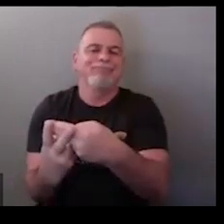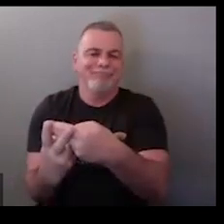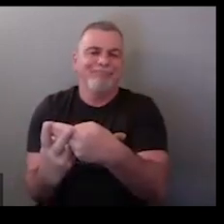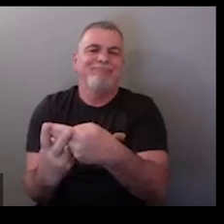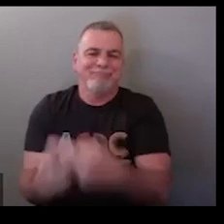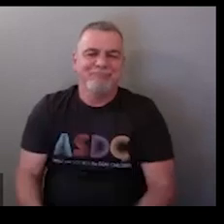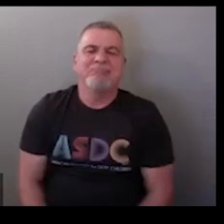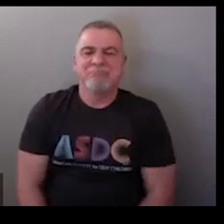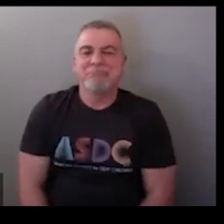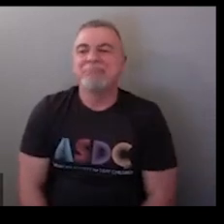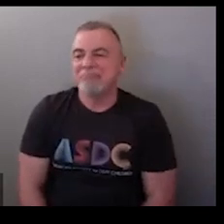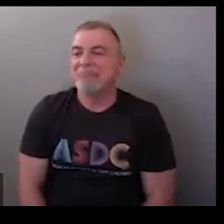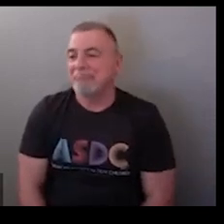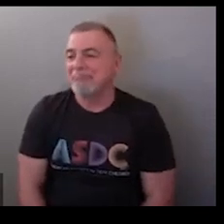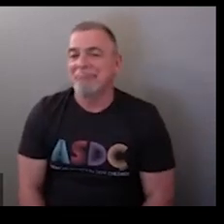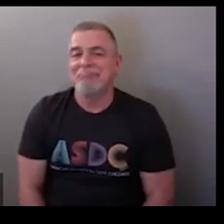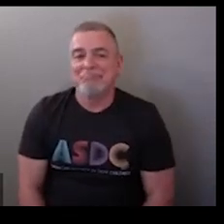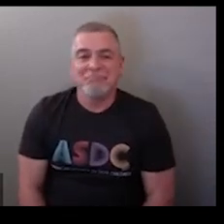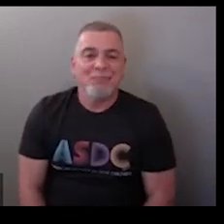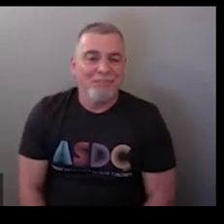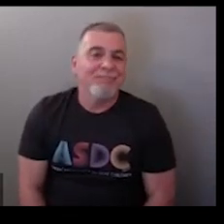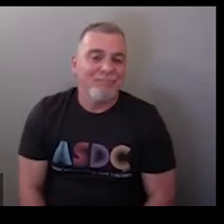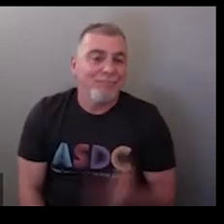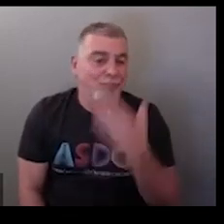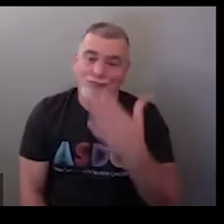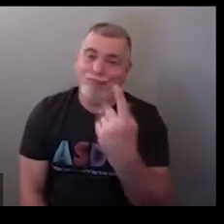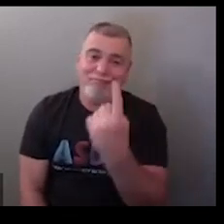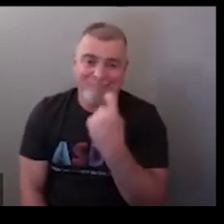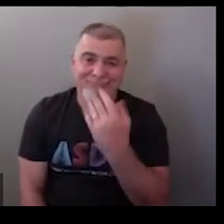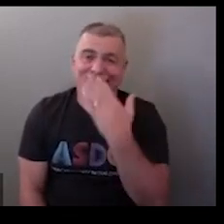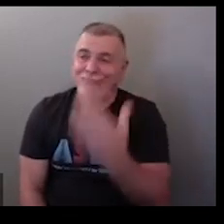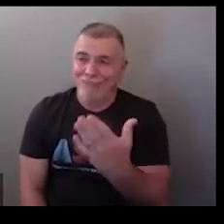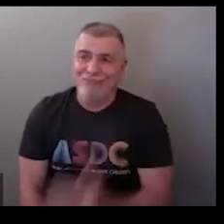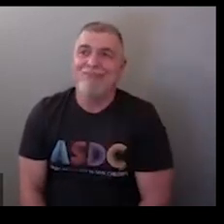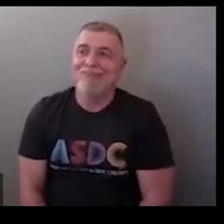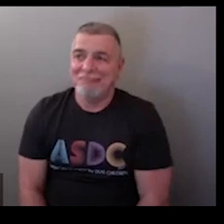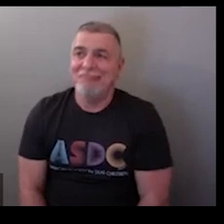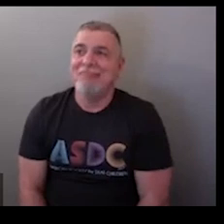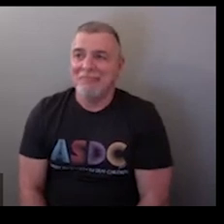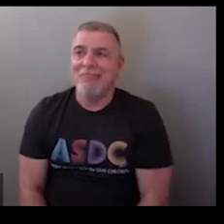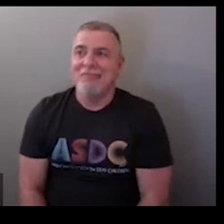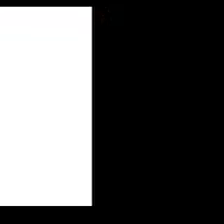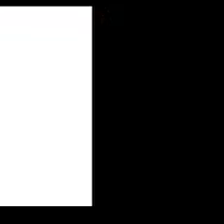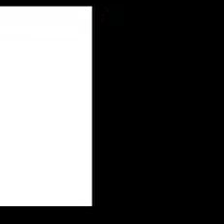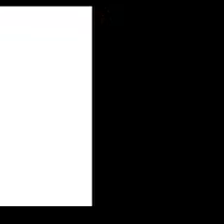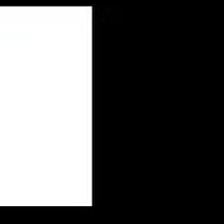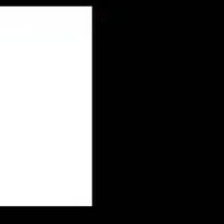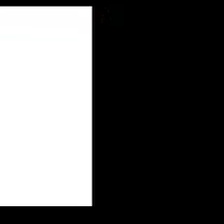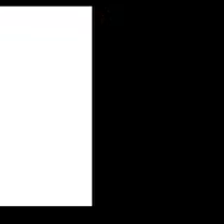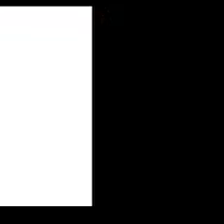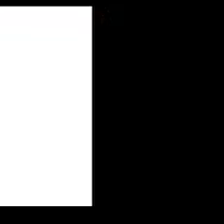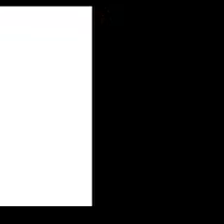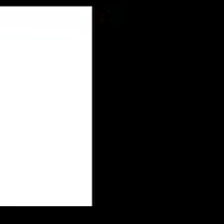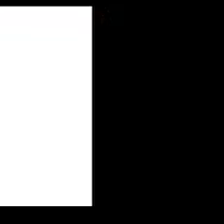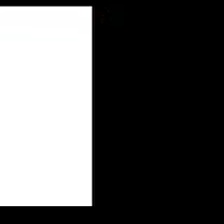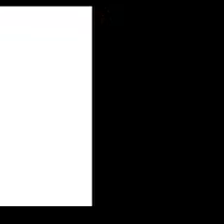this handshape or the two v's but it's a way to describe to your children and they sign what's